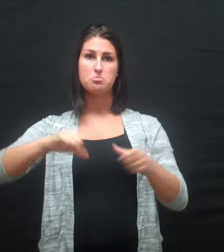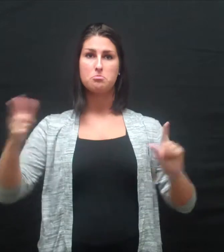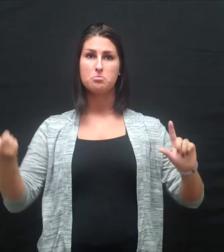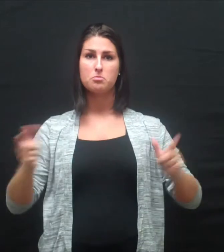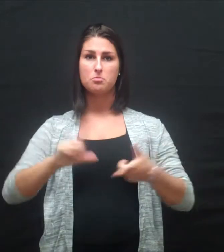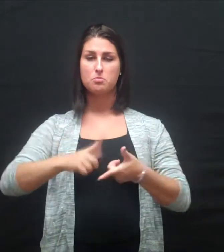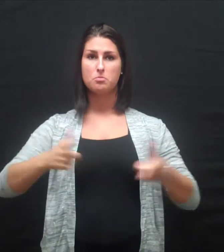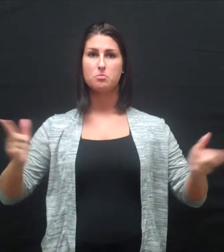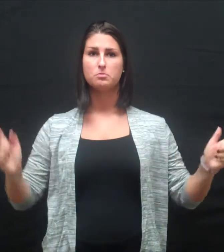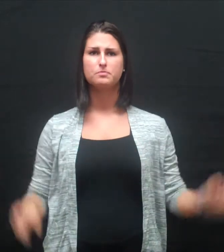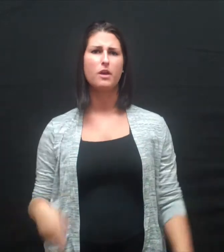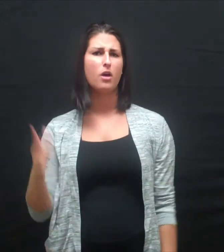a visual language.